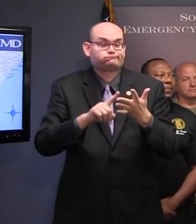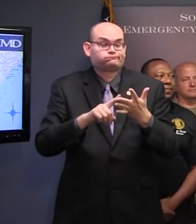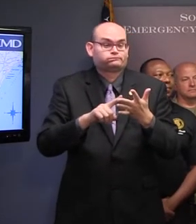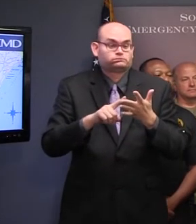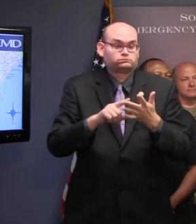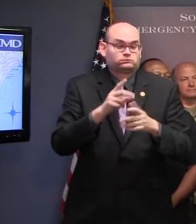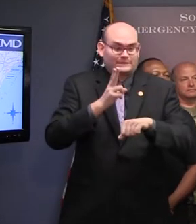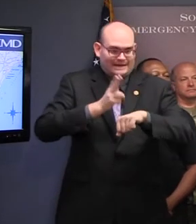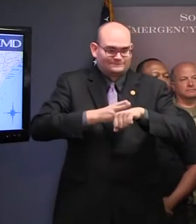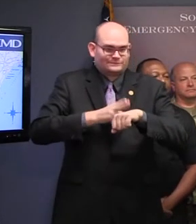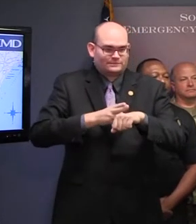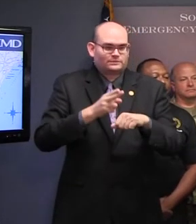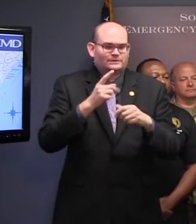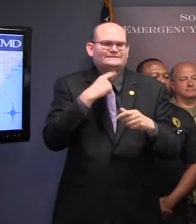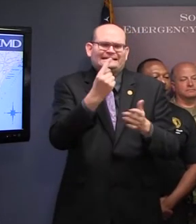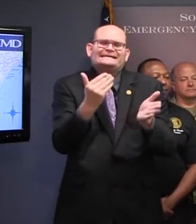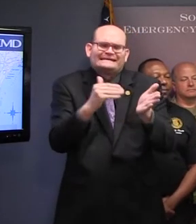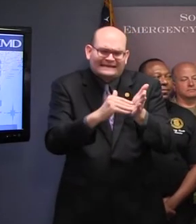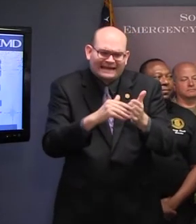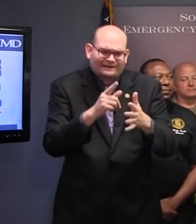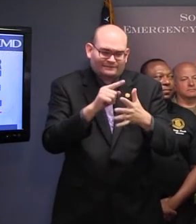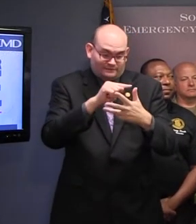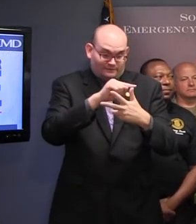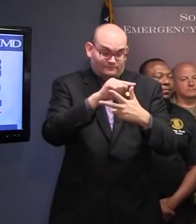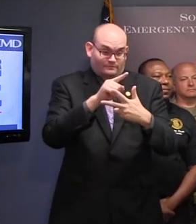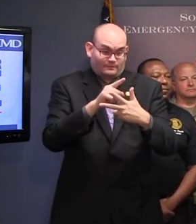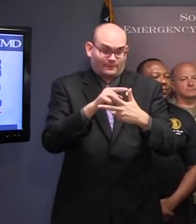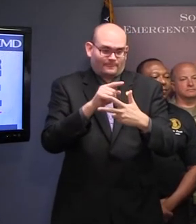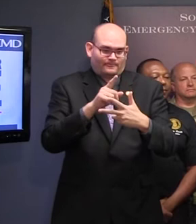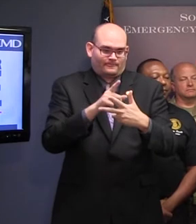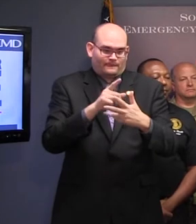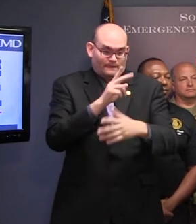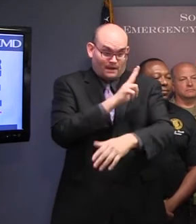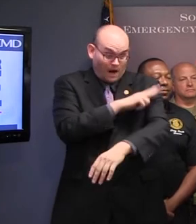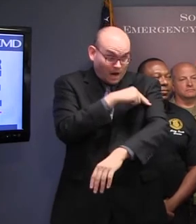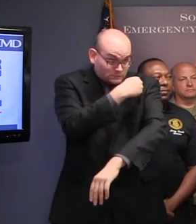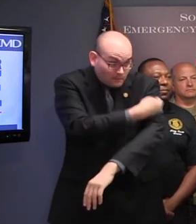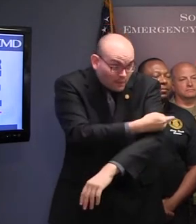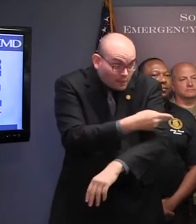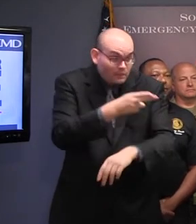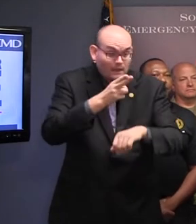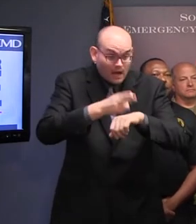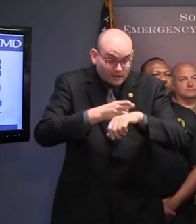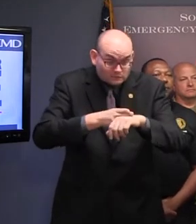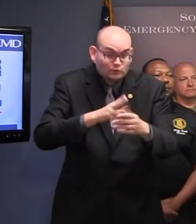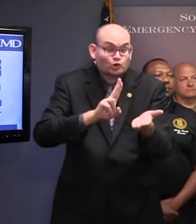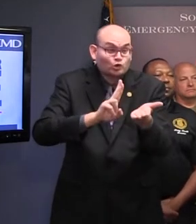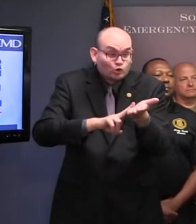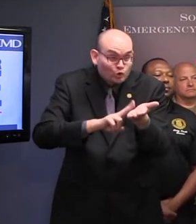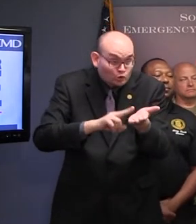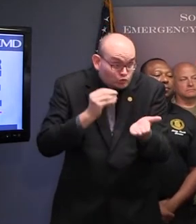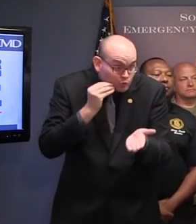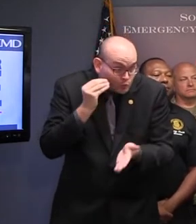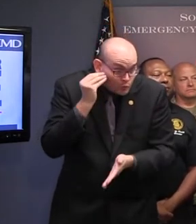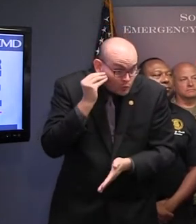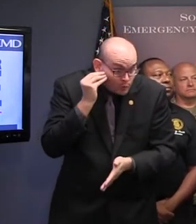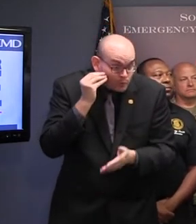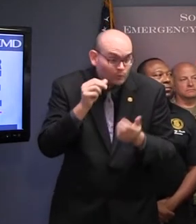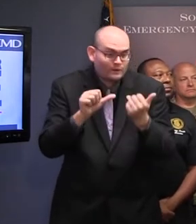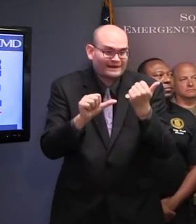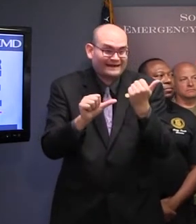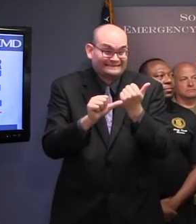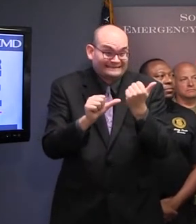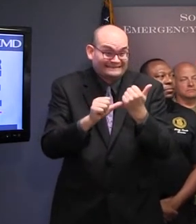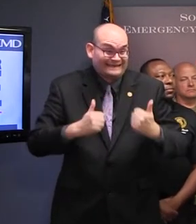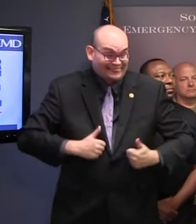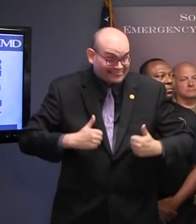say it again. Those health care facilities include hospitals, nursing homes, assisted living facilities, alcohol and